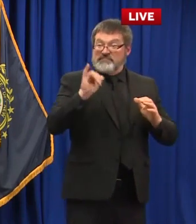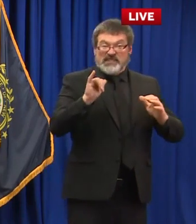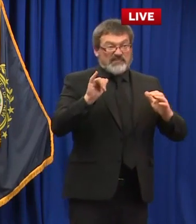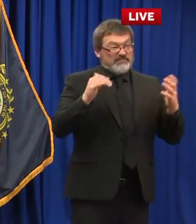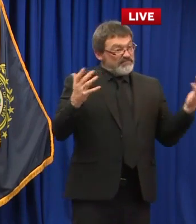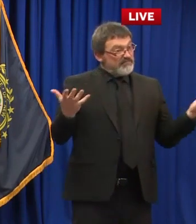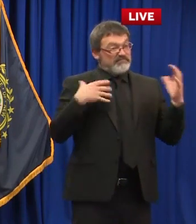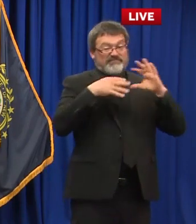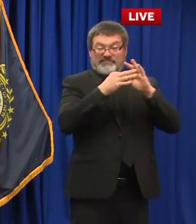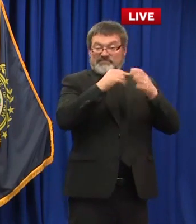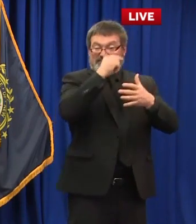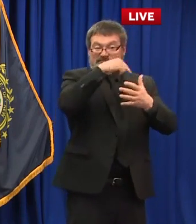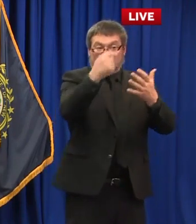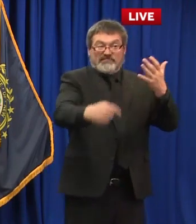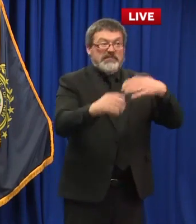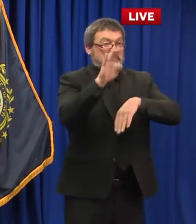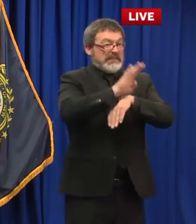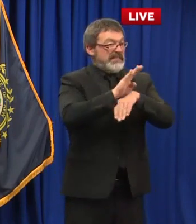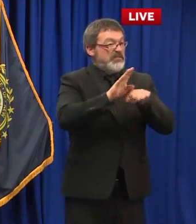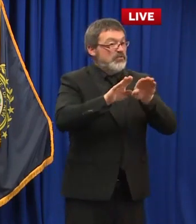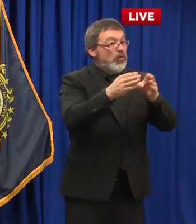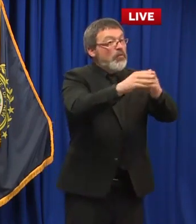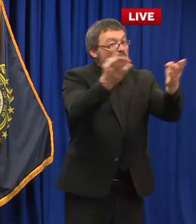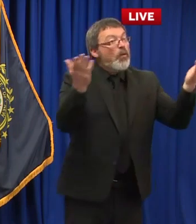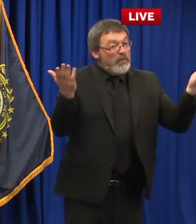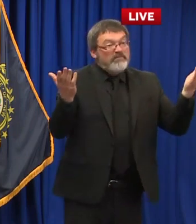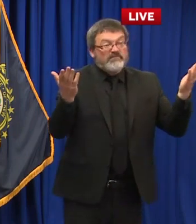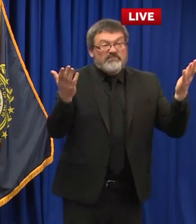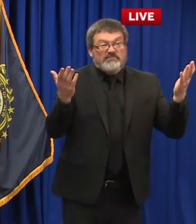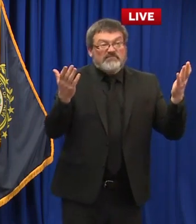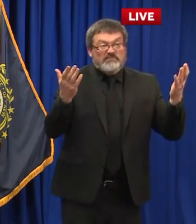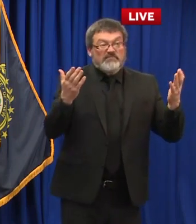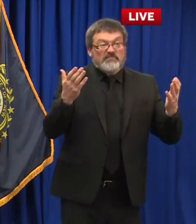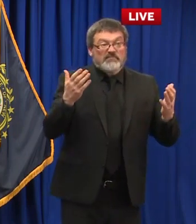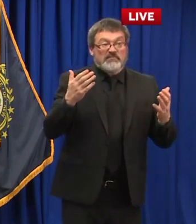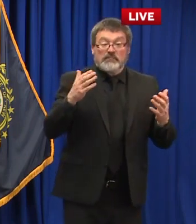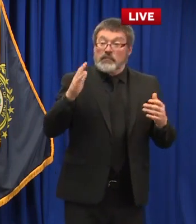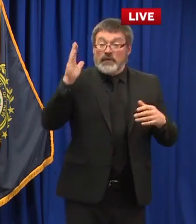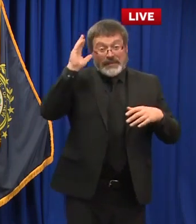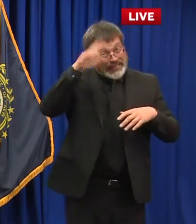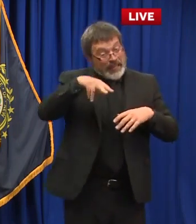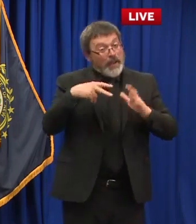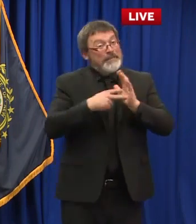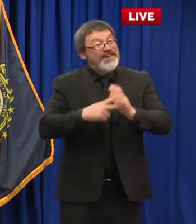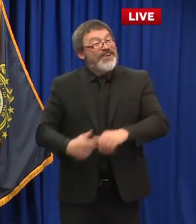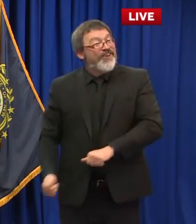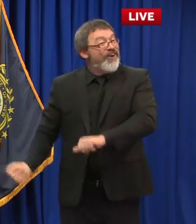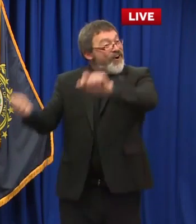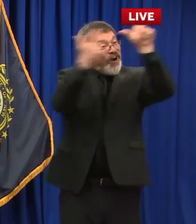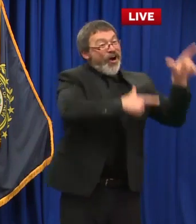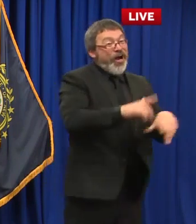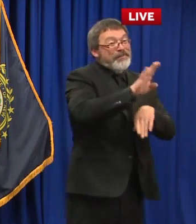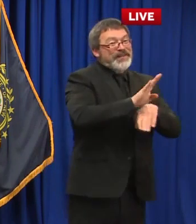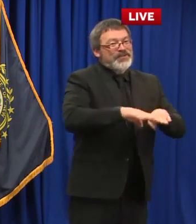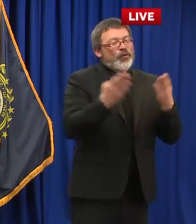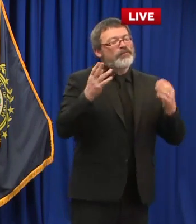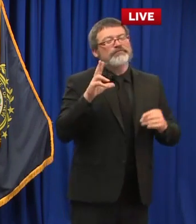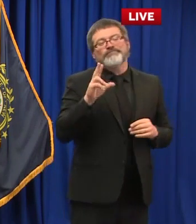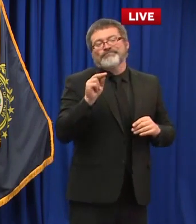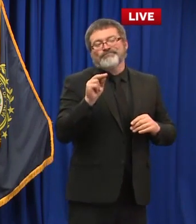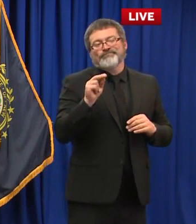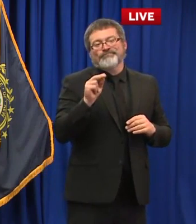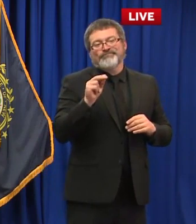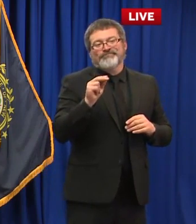is really being able to be opened to its fullest many are not frankly there's a lot of restrictions in terms of capacity whether you're talking about uh retail